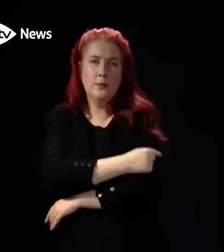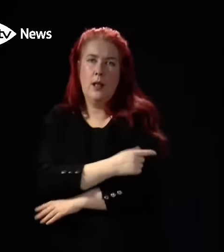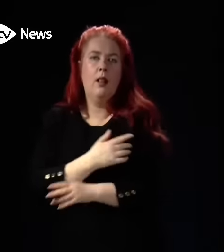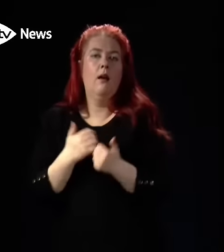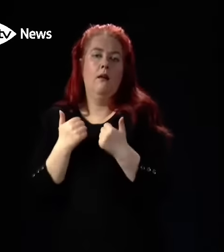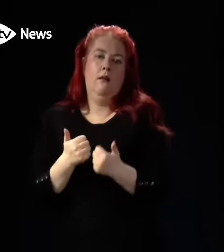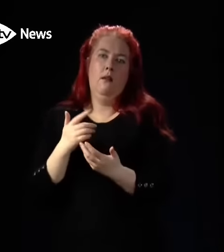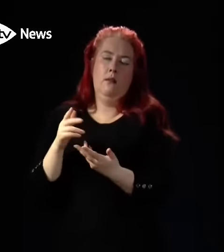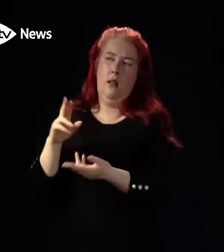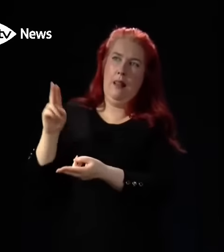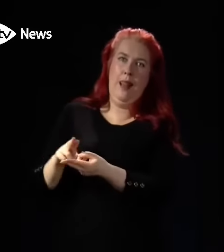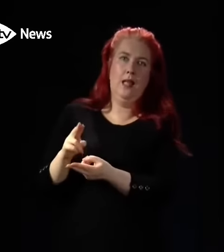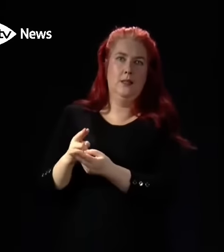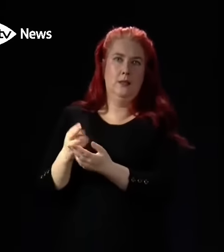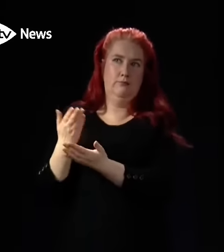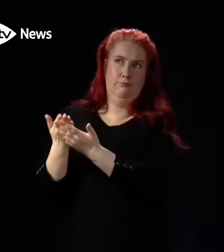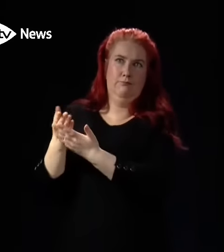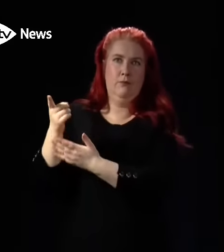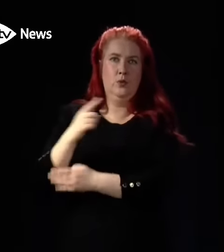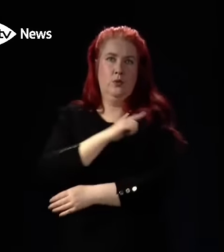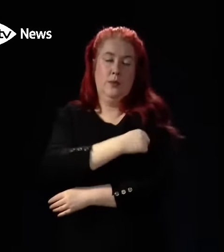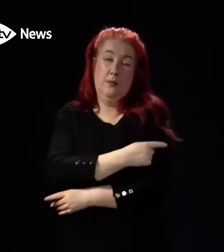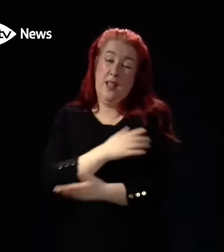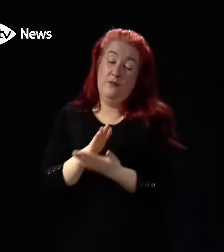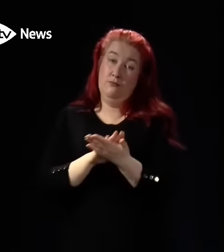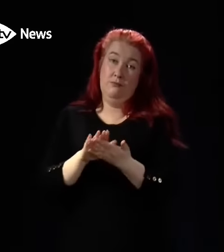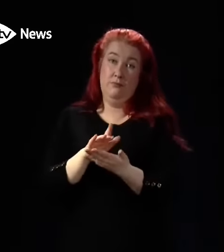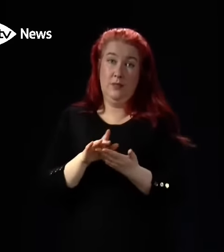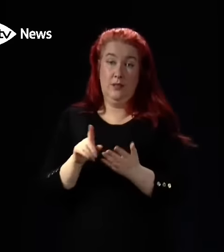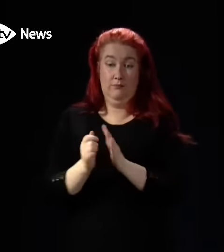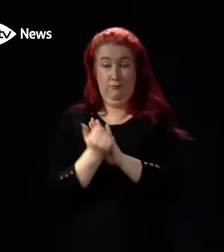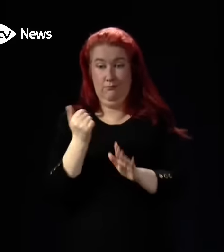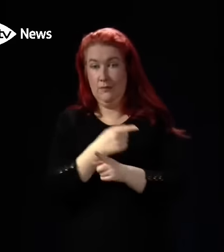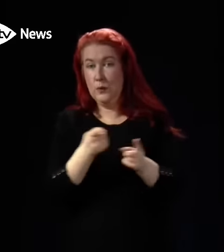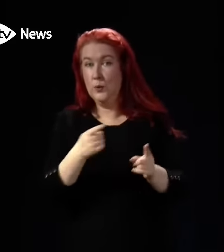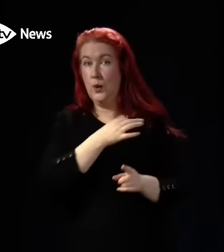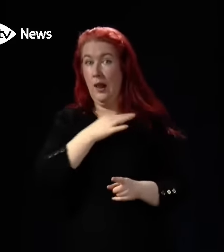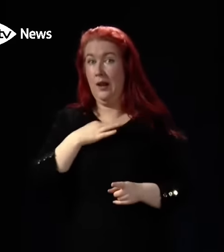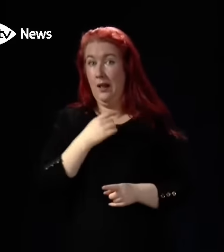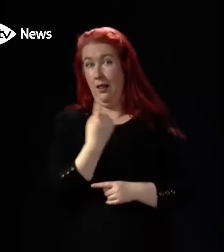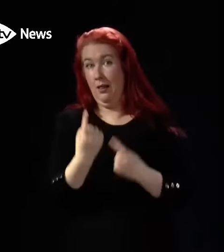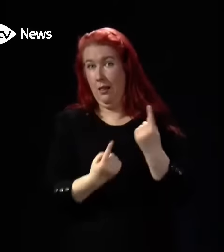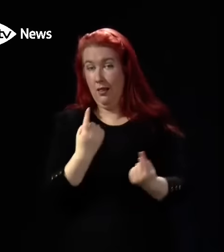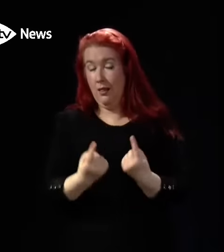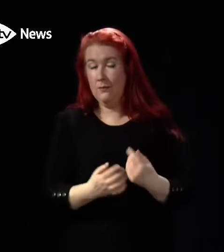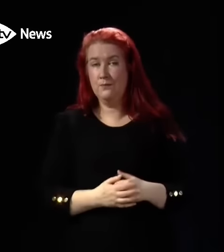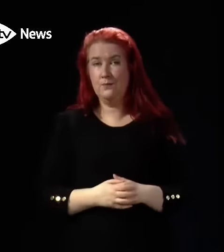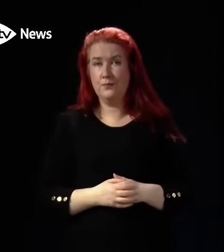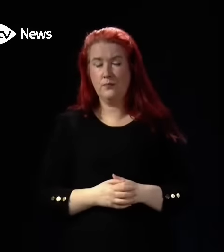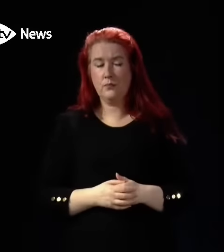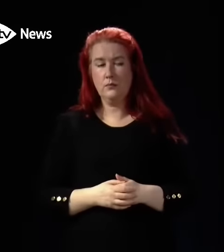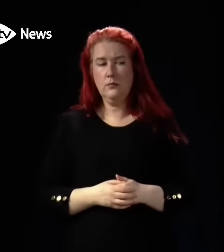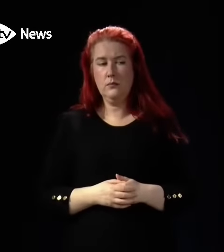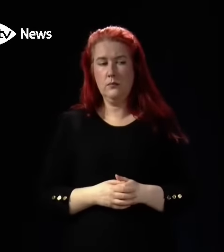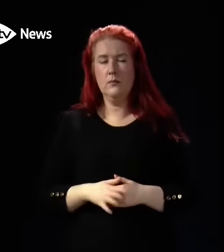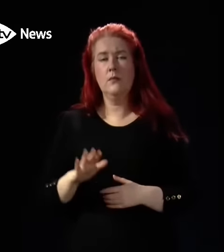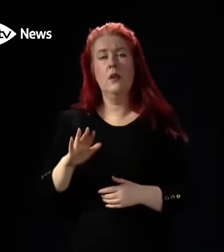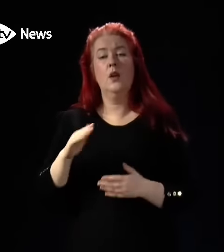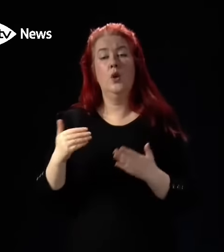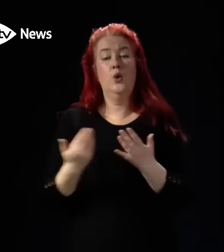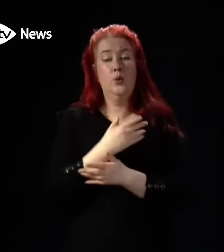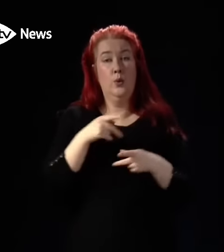is also testament to the expertise of the clinicians working in the ambulance service. Now the impact of these initiatives